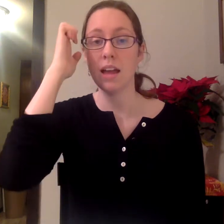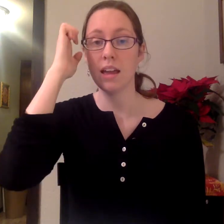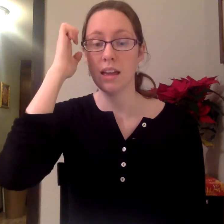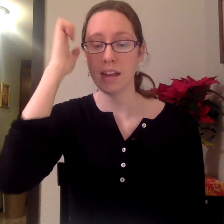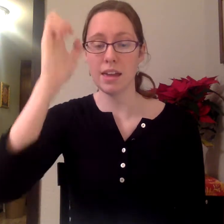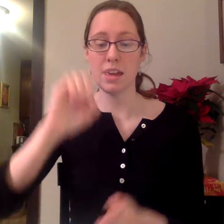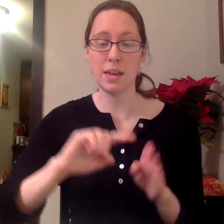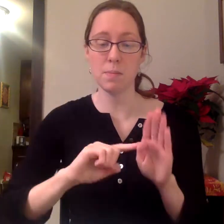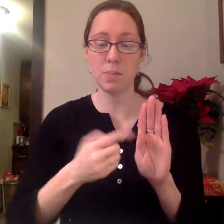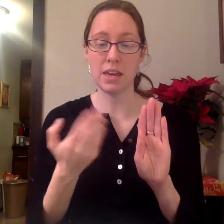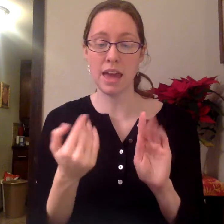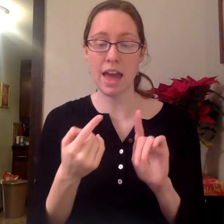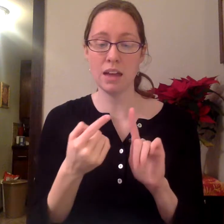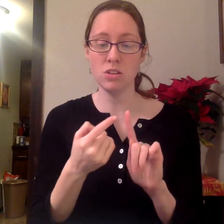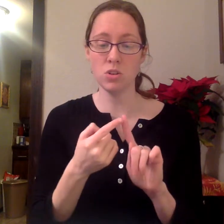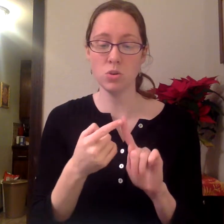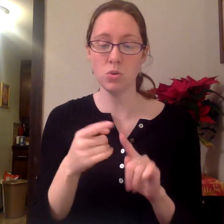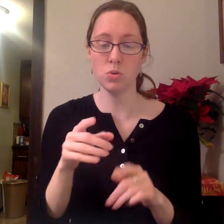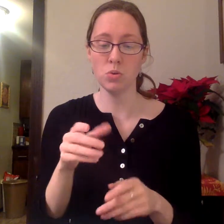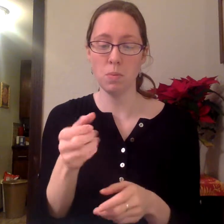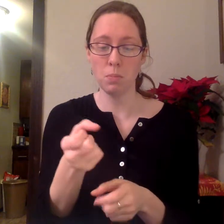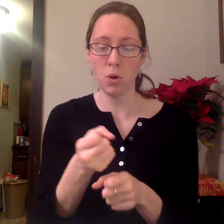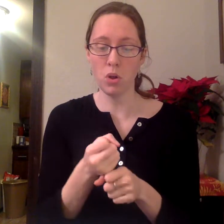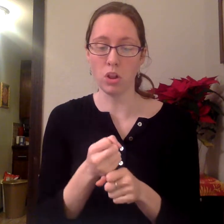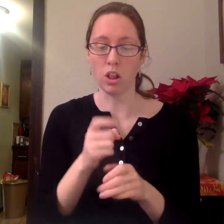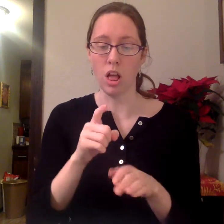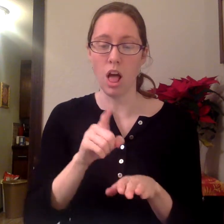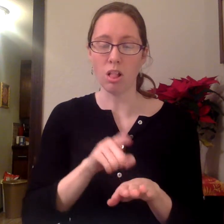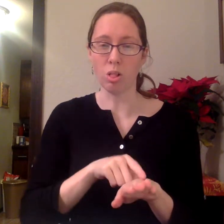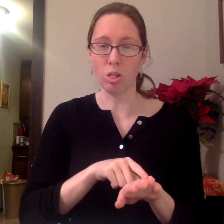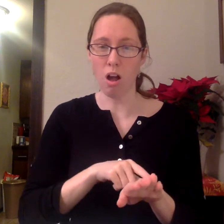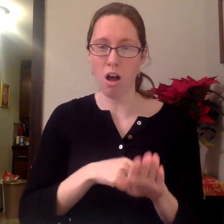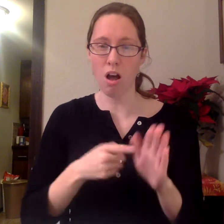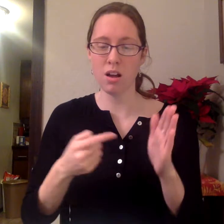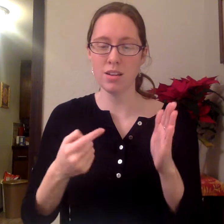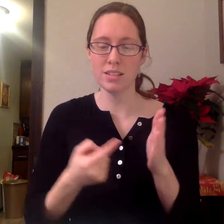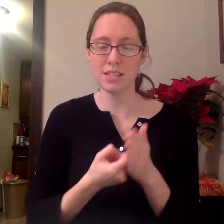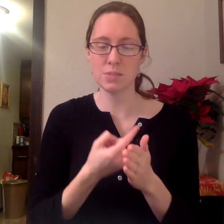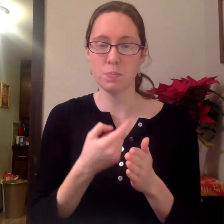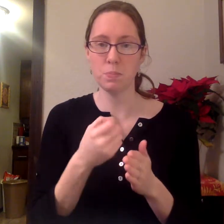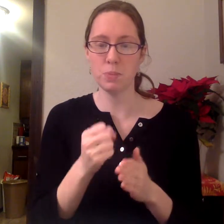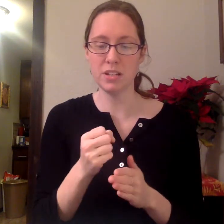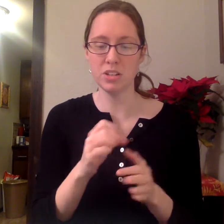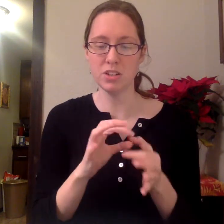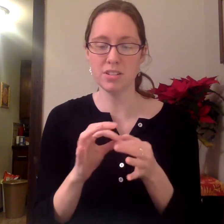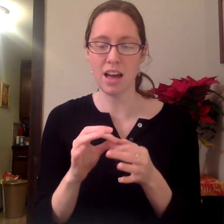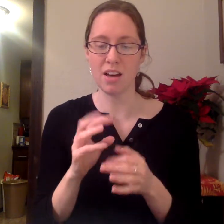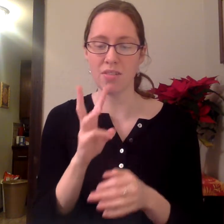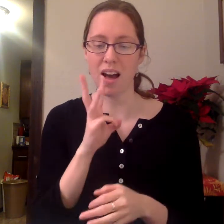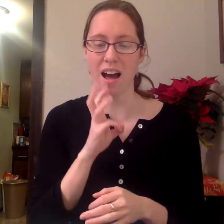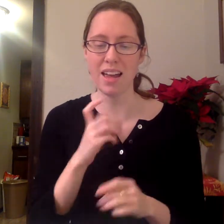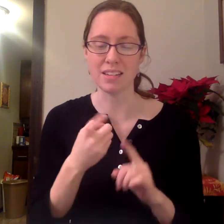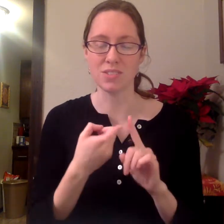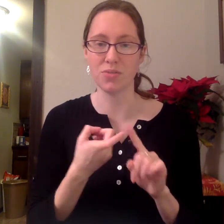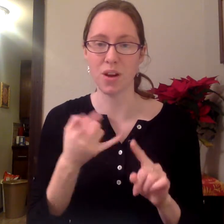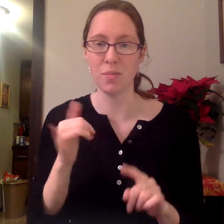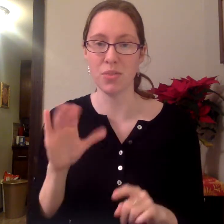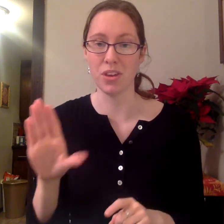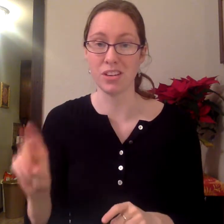He began to pull long splinters of ice from the